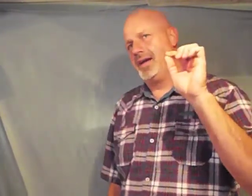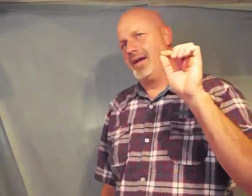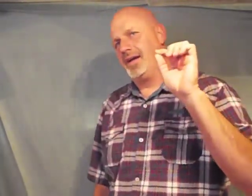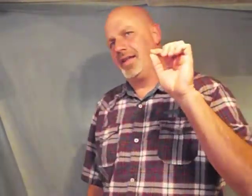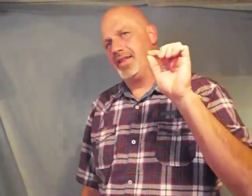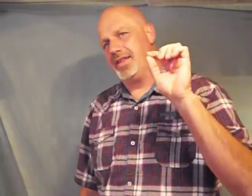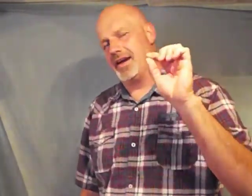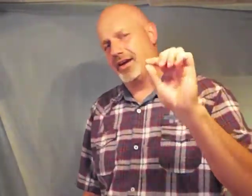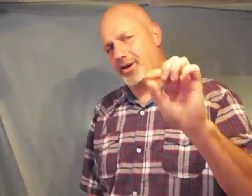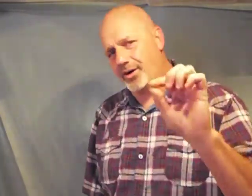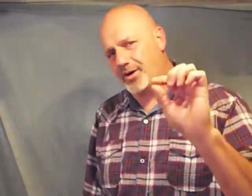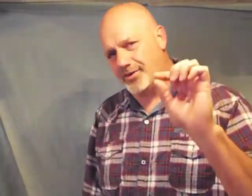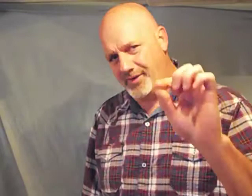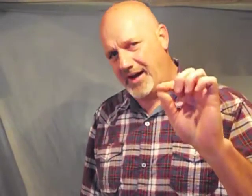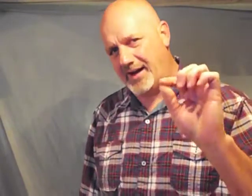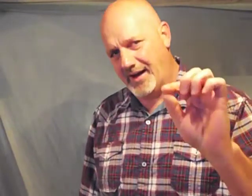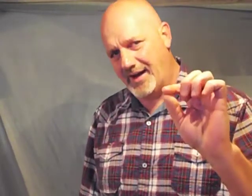that glorify God